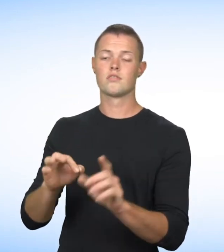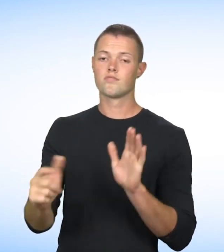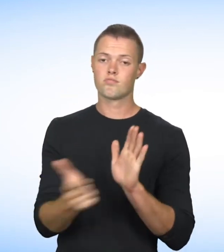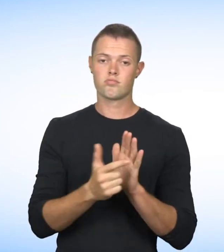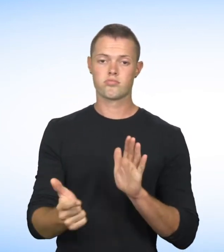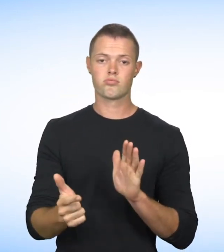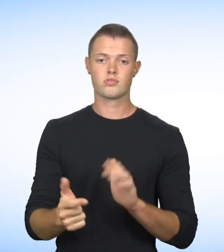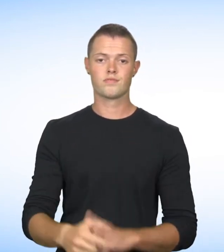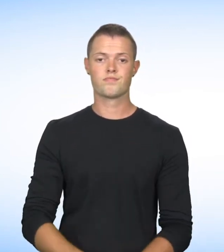harassment.